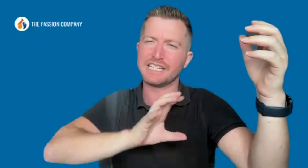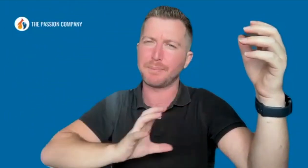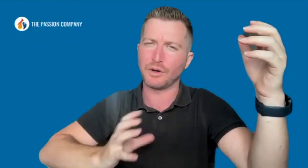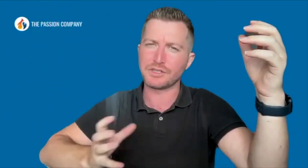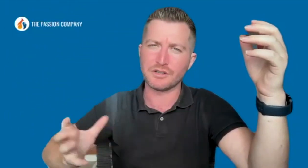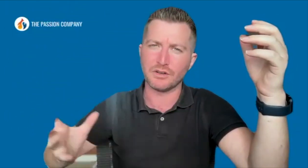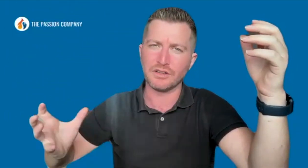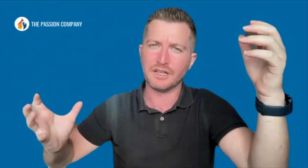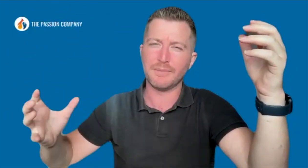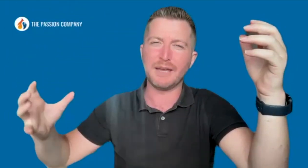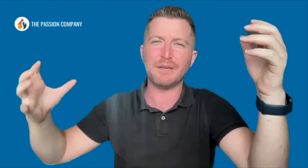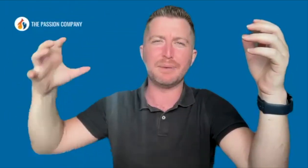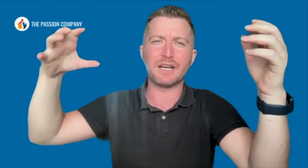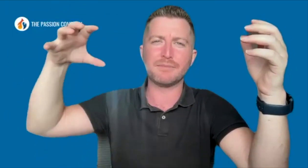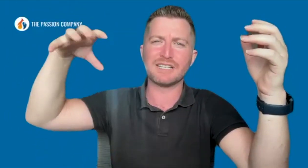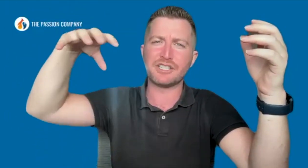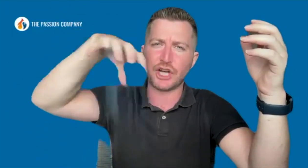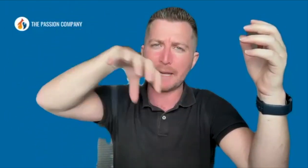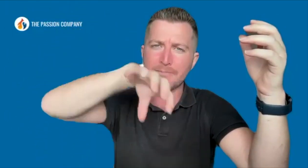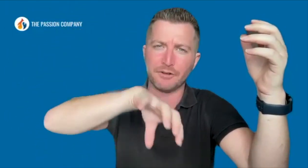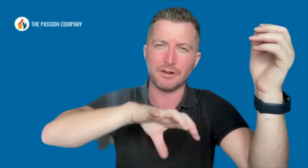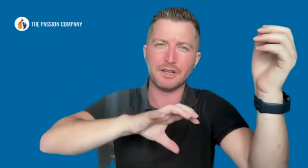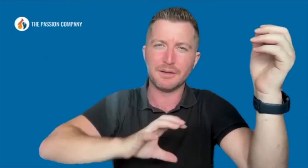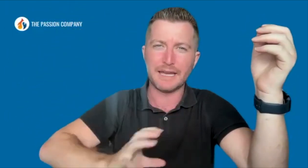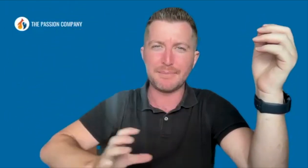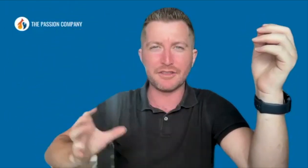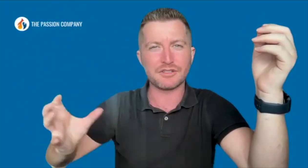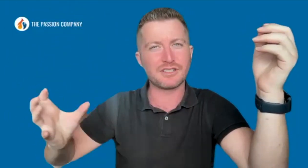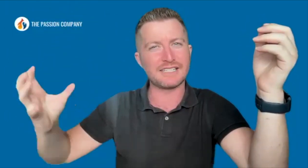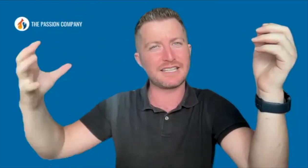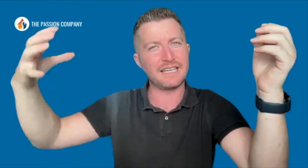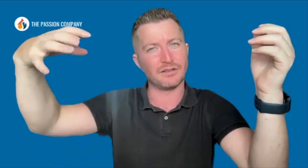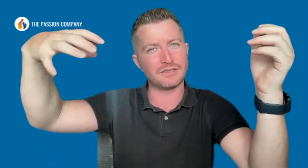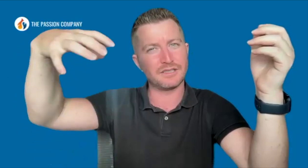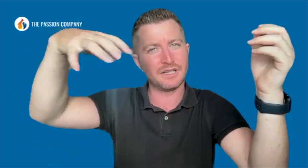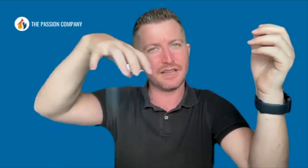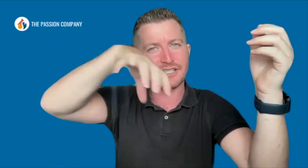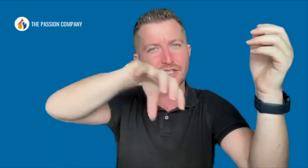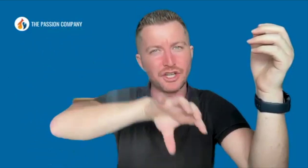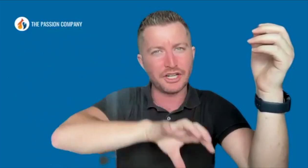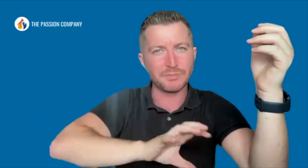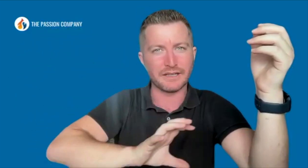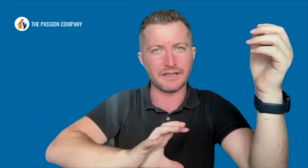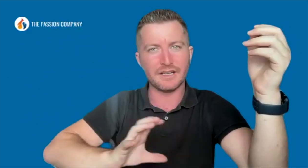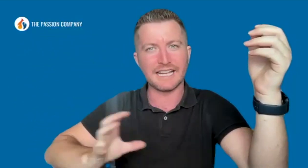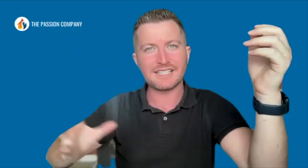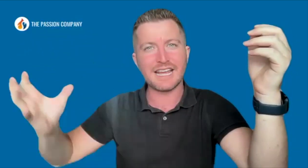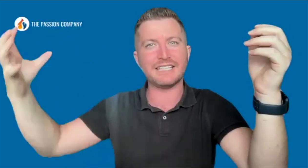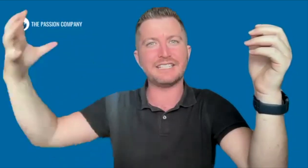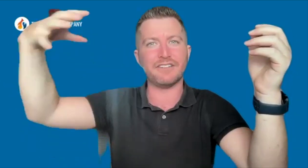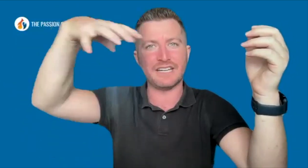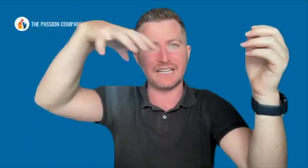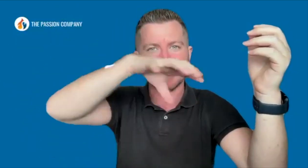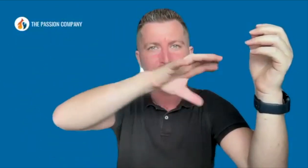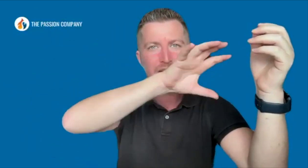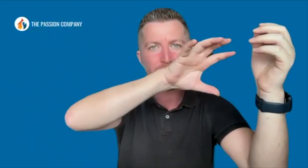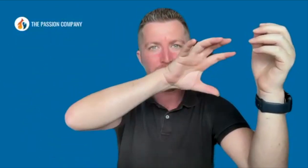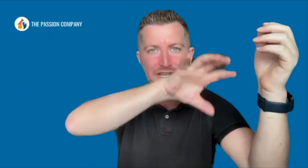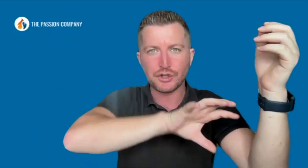personal. Maybe it becomes less shameful. Maybe there's less guilt, less judgment, less negativity as you